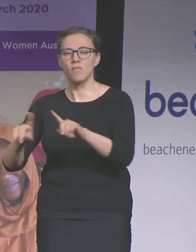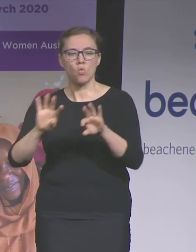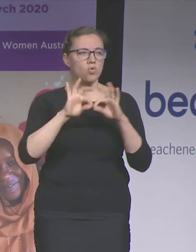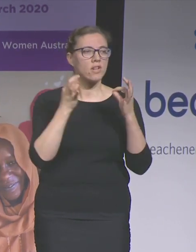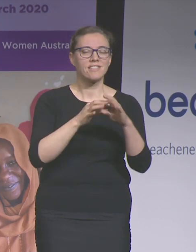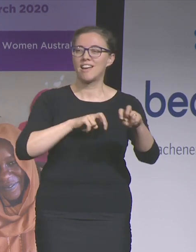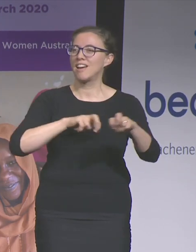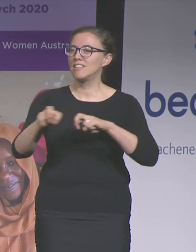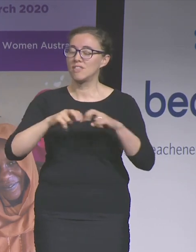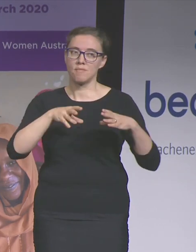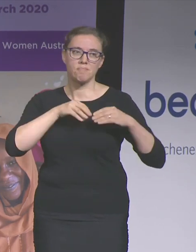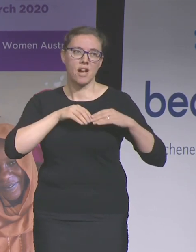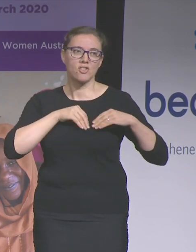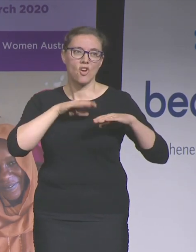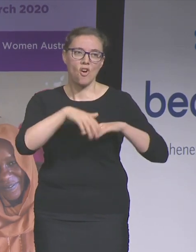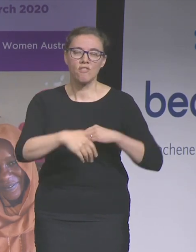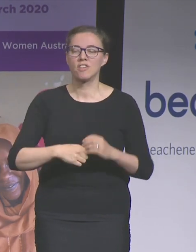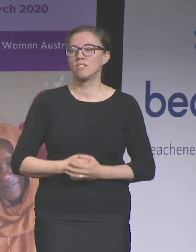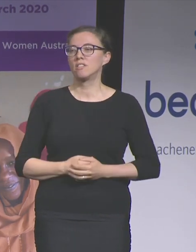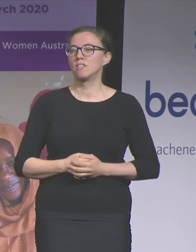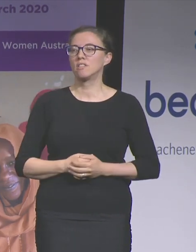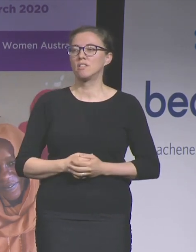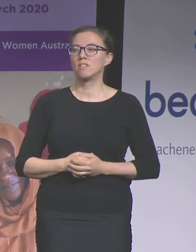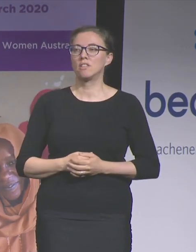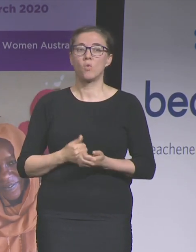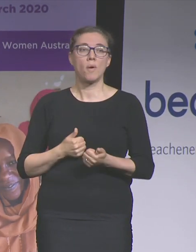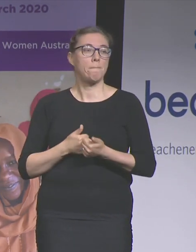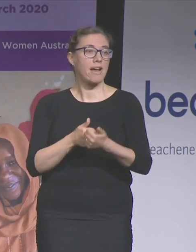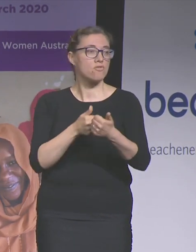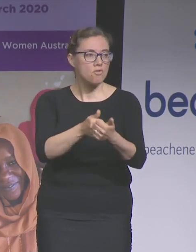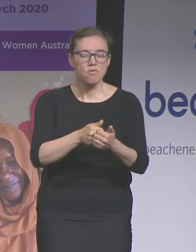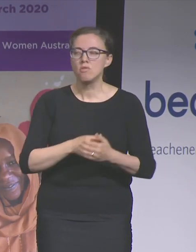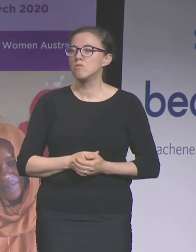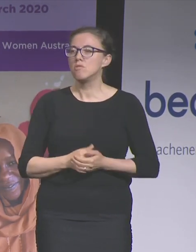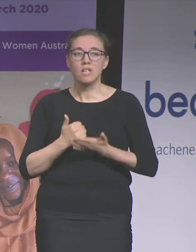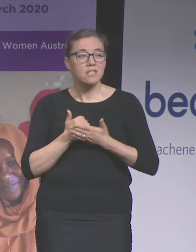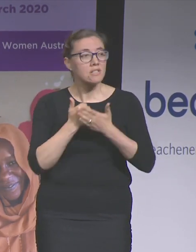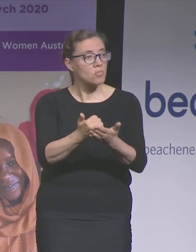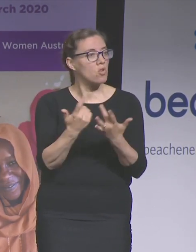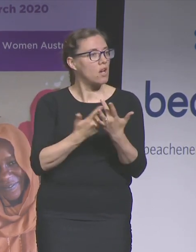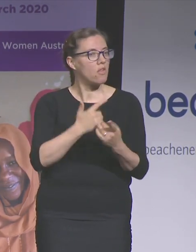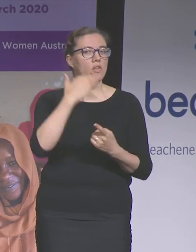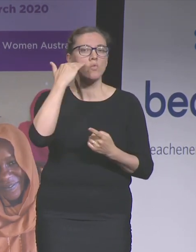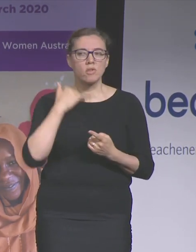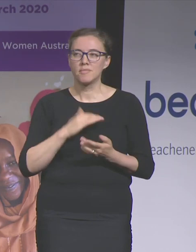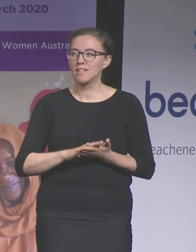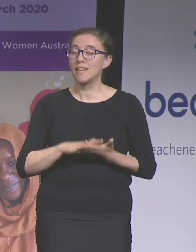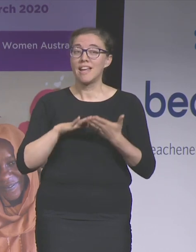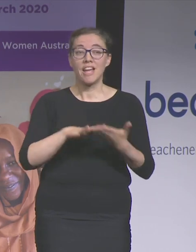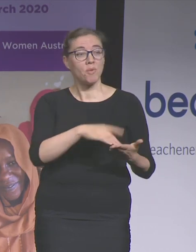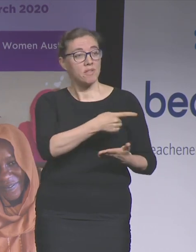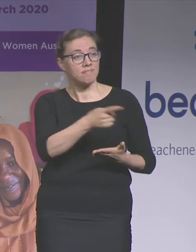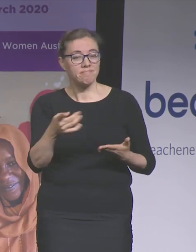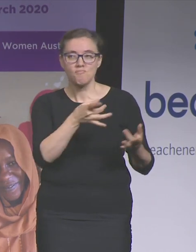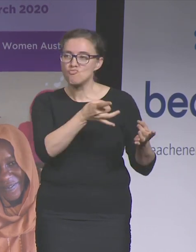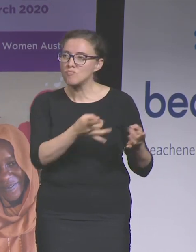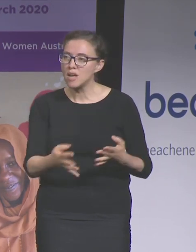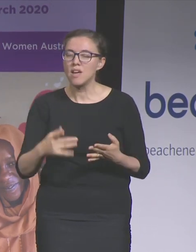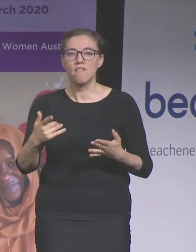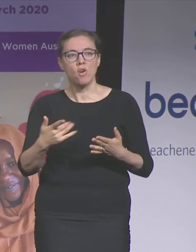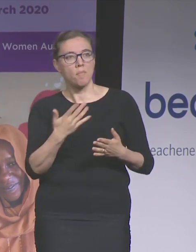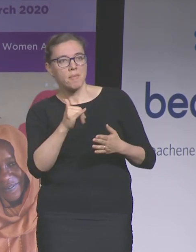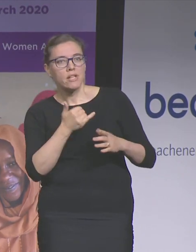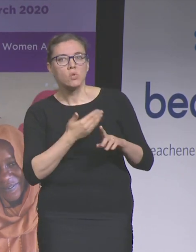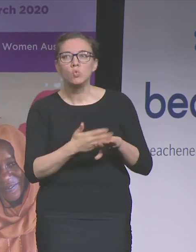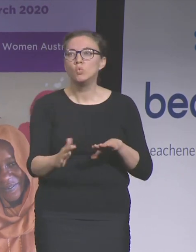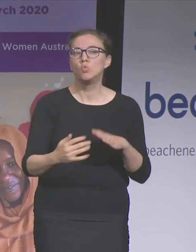mentor and we sponsor our colleagues at work and we support them to prepare for new opportunities and promotions that might be coming